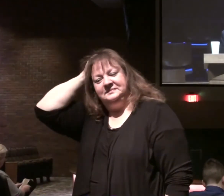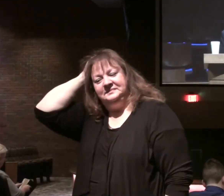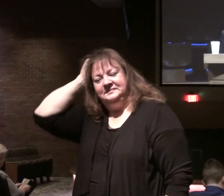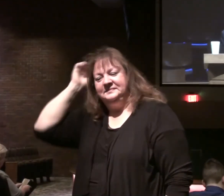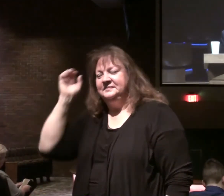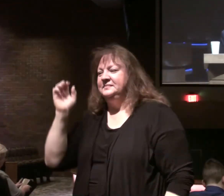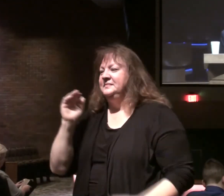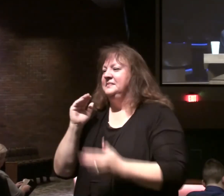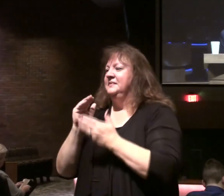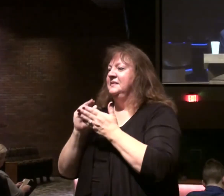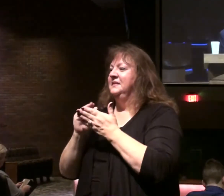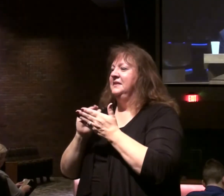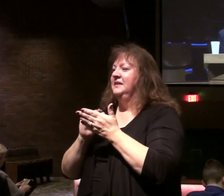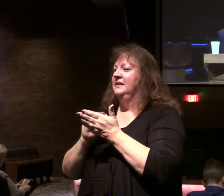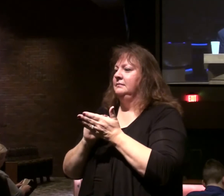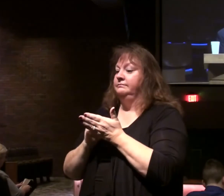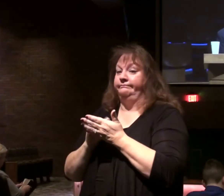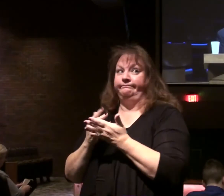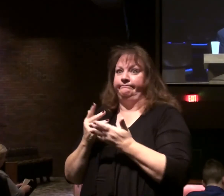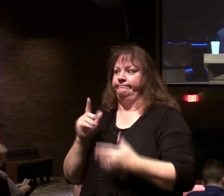Chapter one.